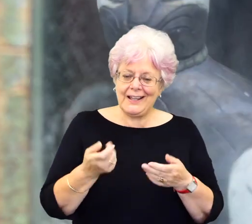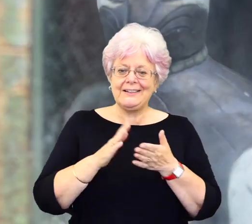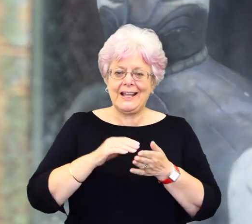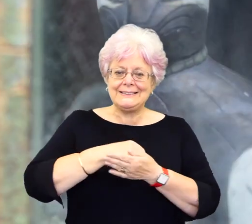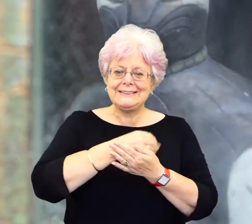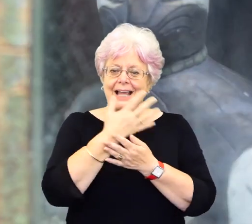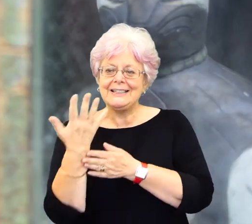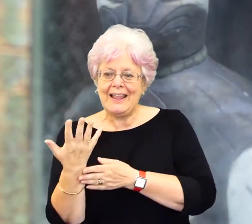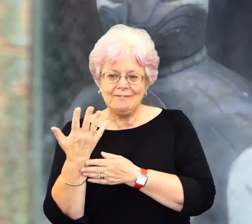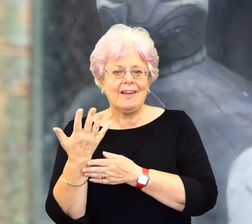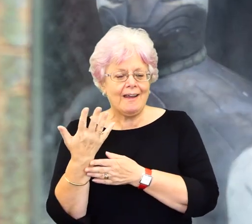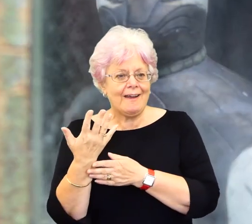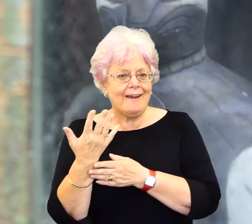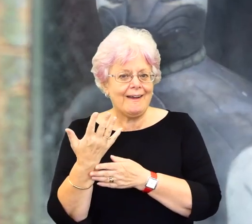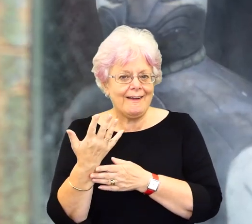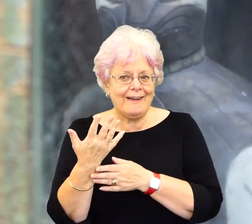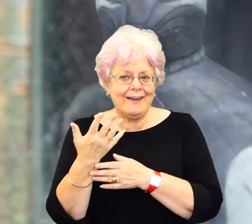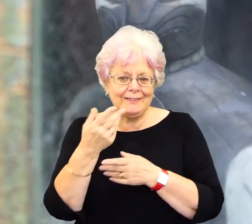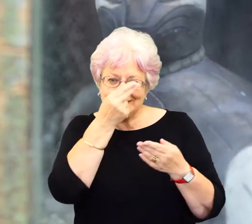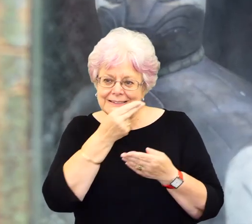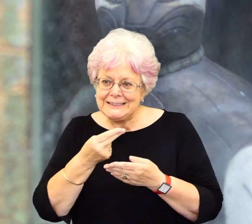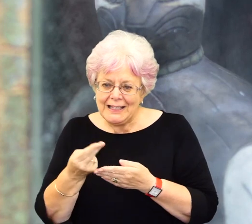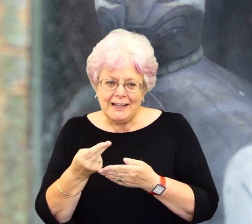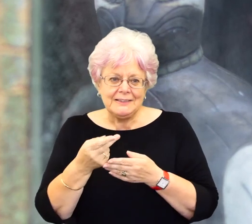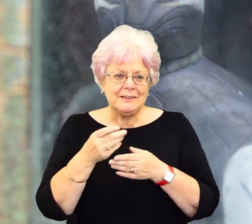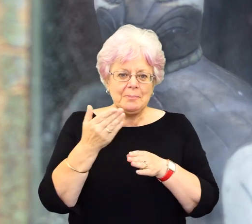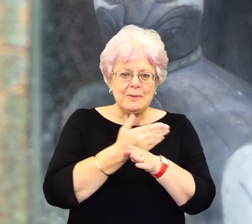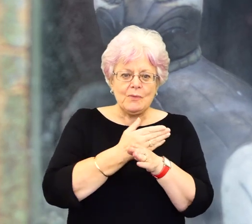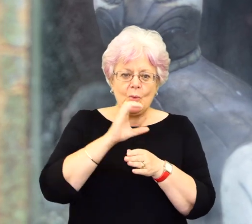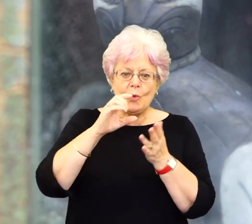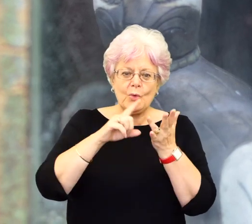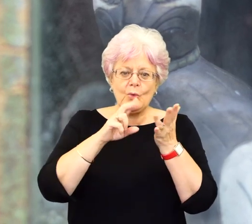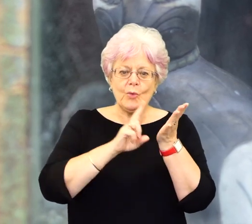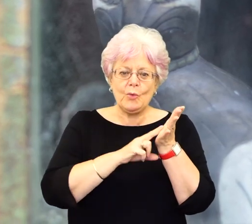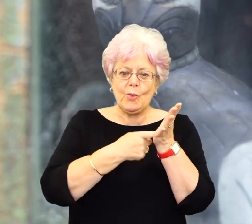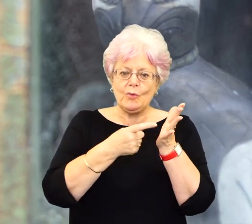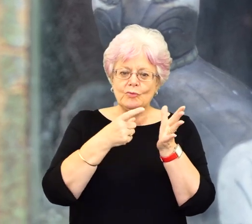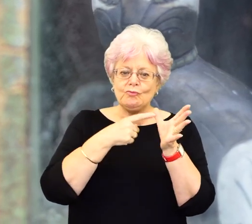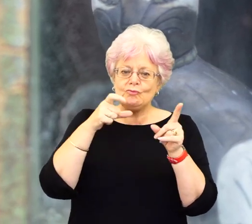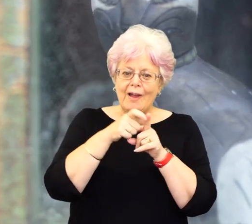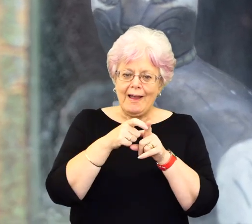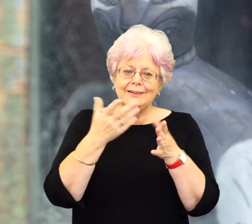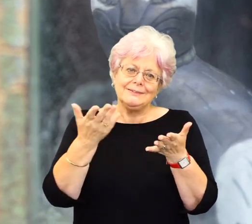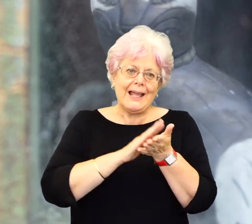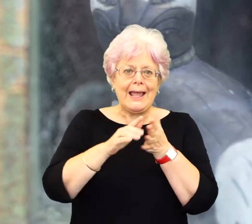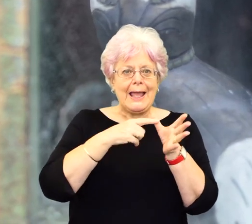bring over Scandinavian design things, even before it was Conrad, you know, they had a